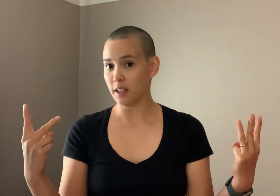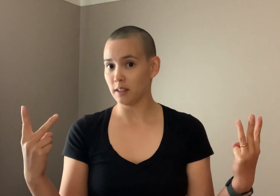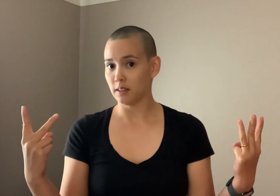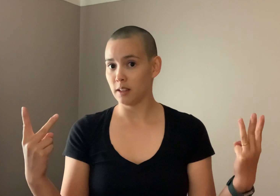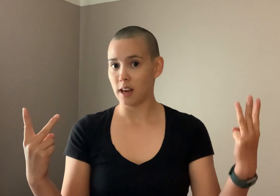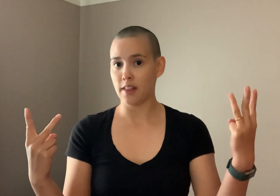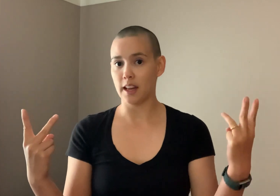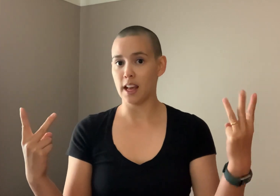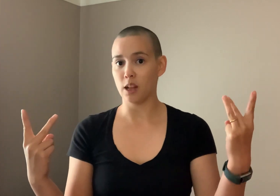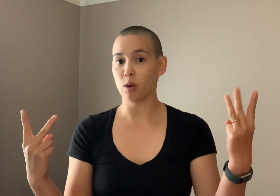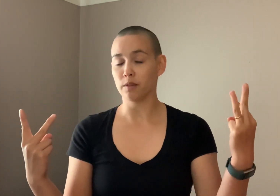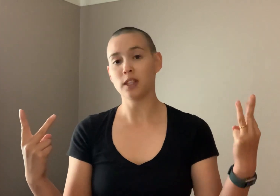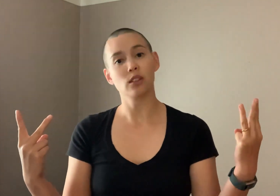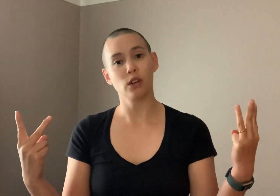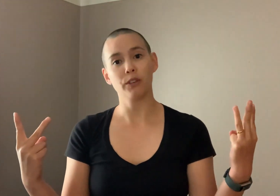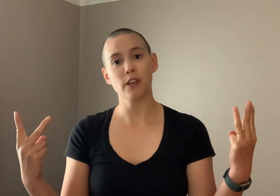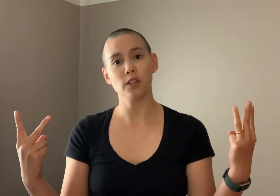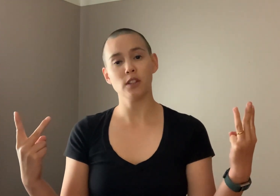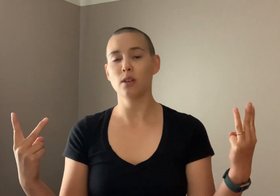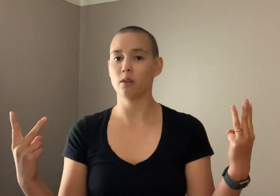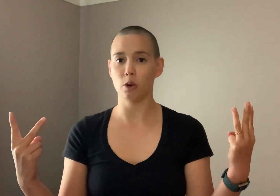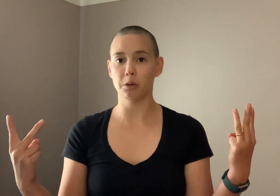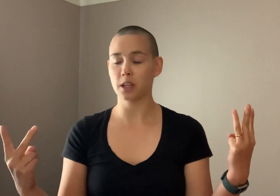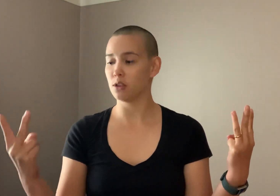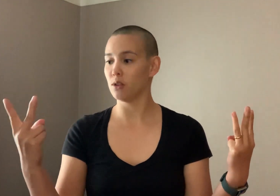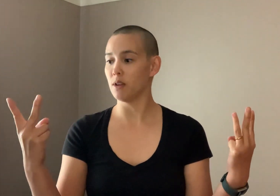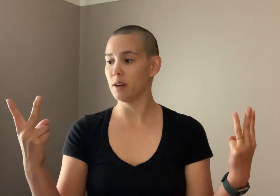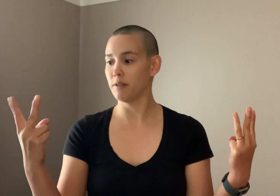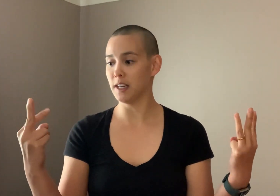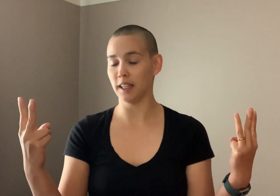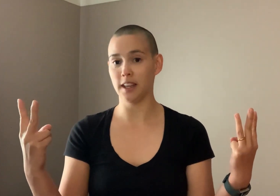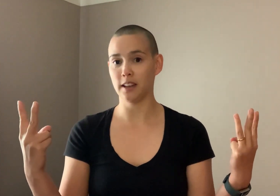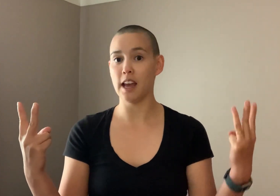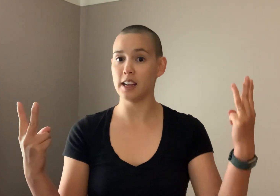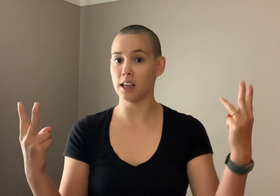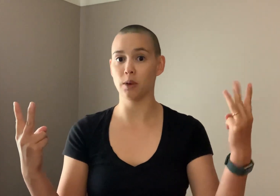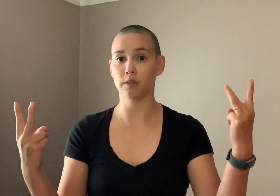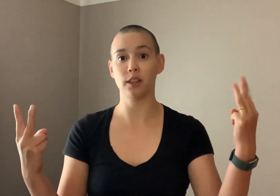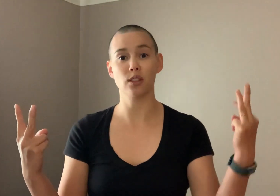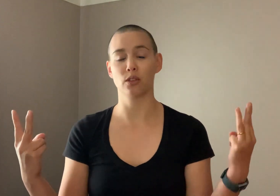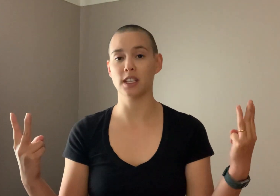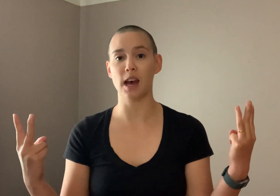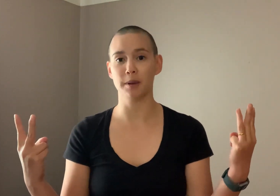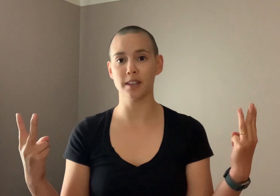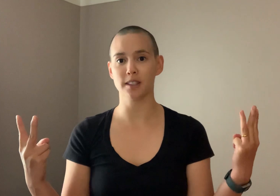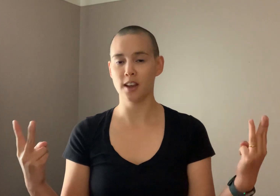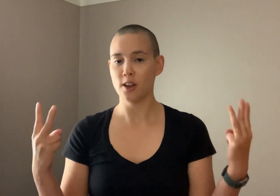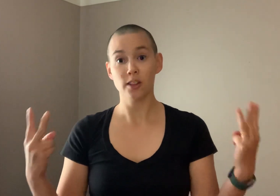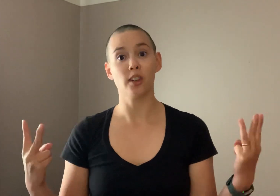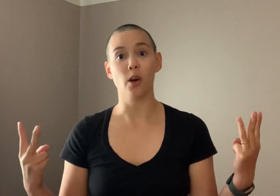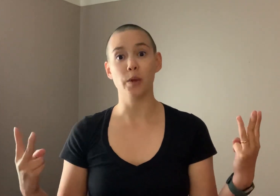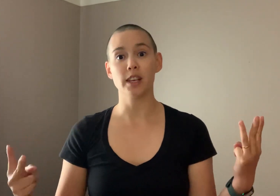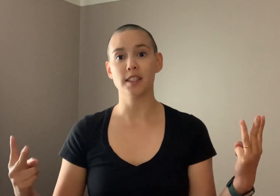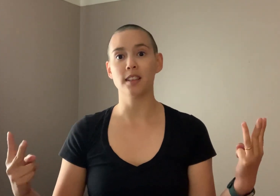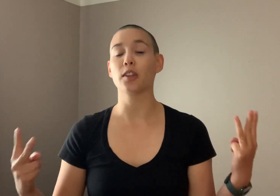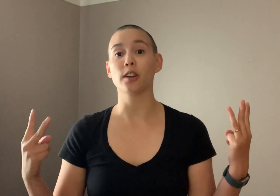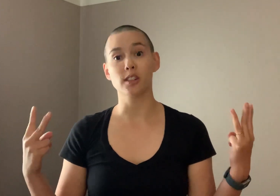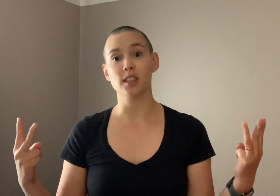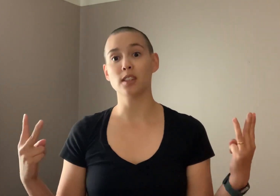and then any one of these three flavors or we could do vanilla in any one of these three toppings. So we can see that there are six